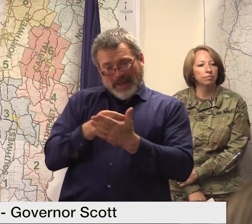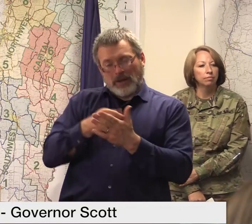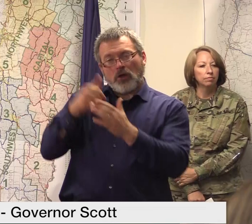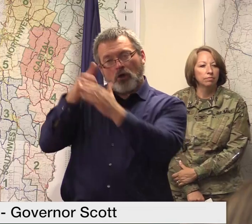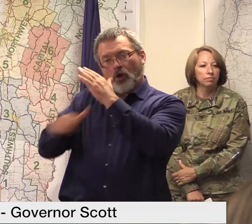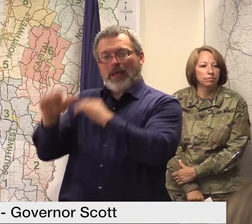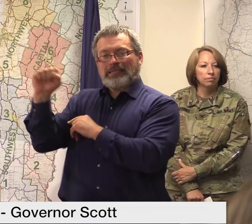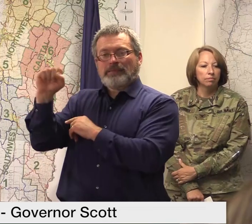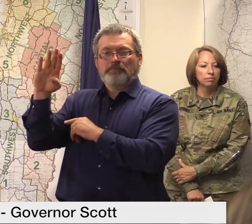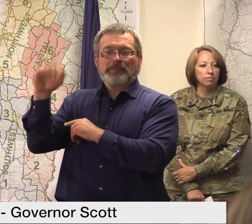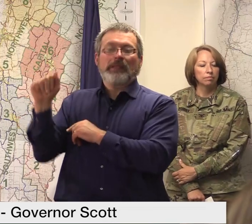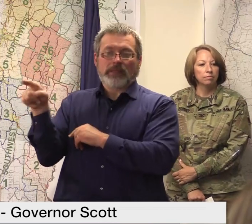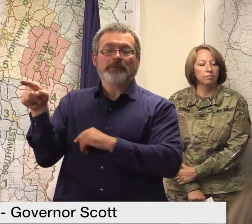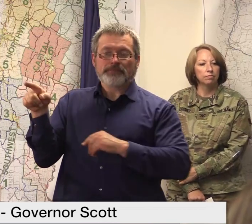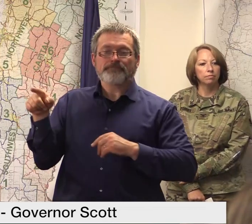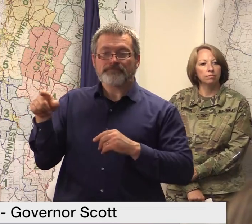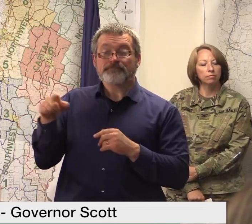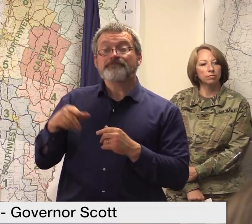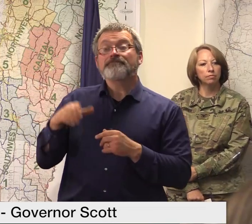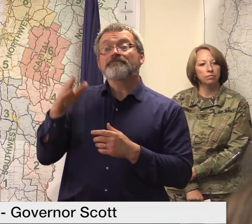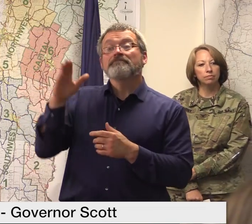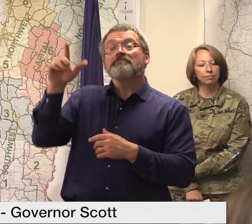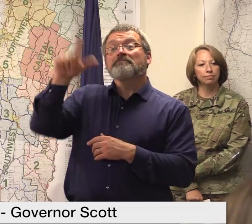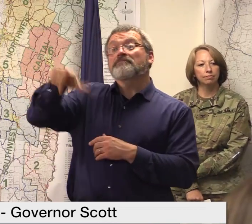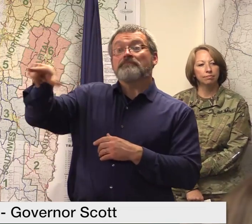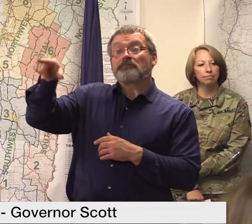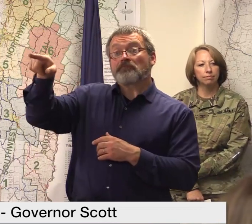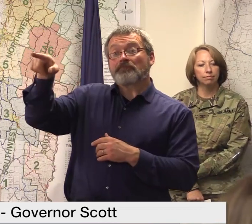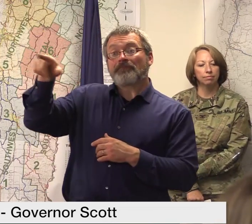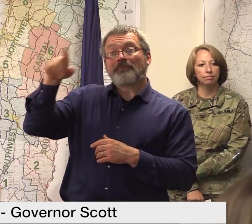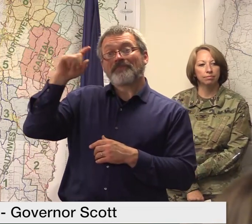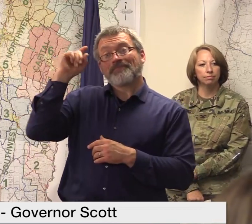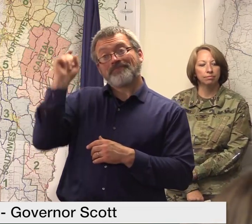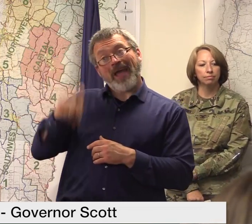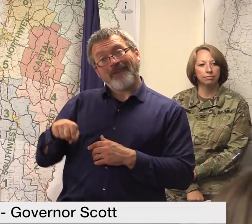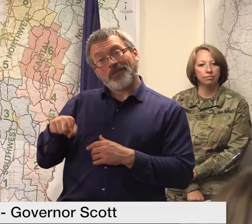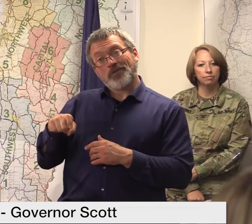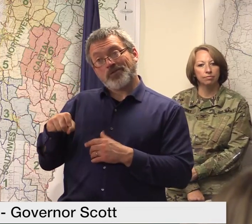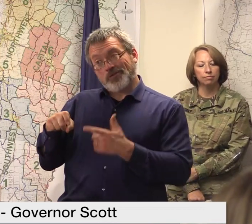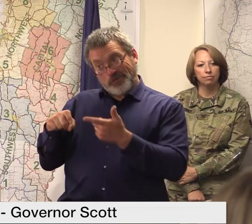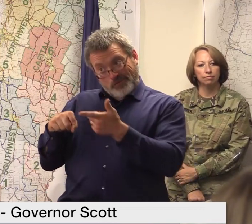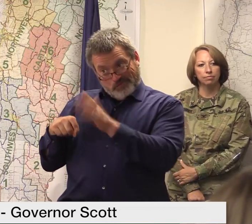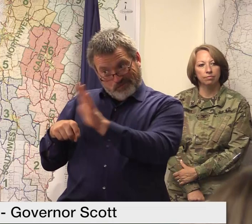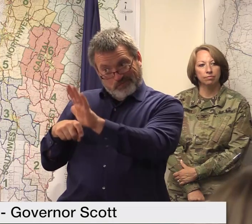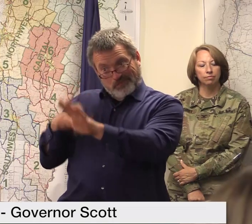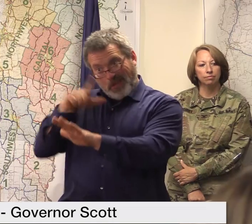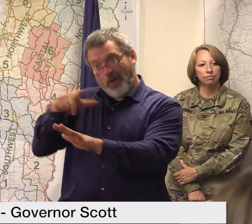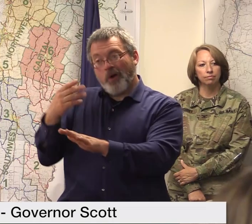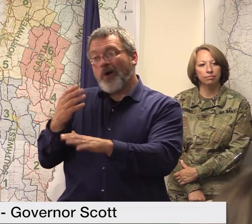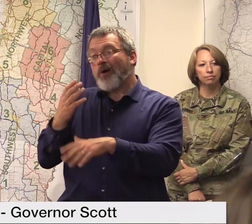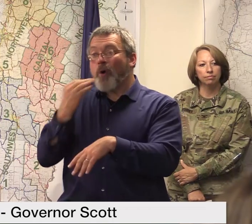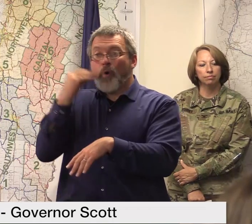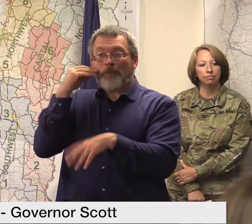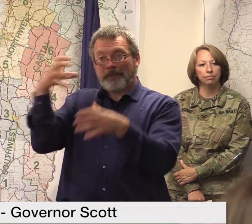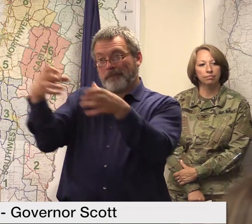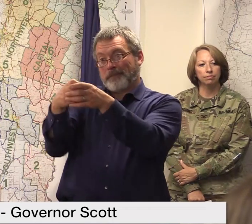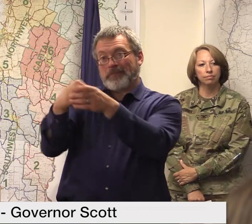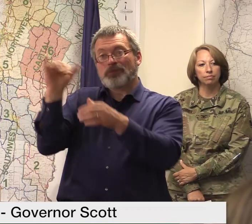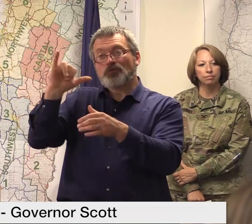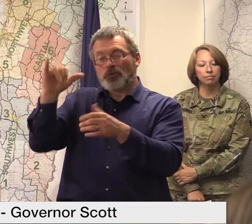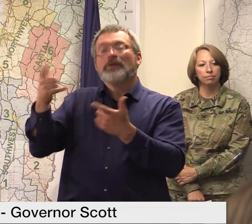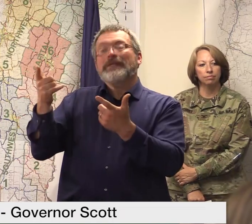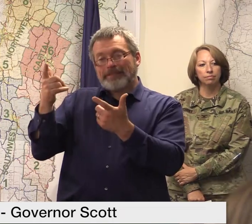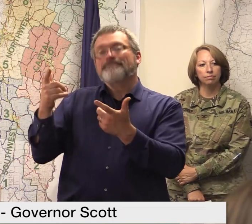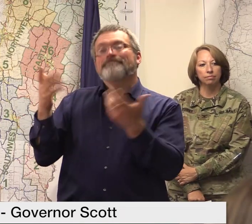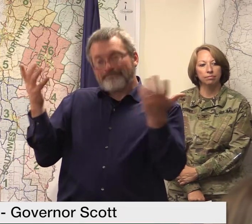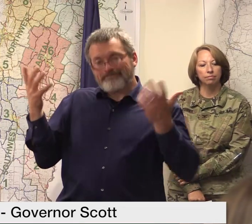property and their livelihood um and so fema looks at individual assistance for homeowners and for renters in two different